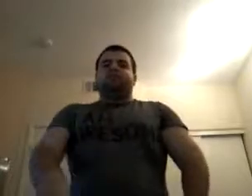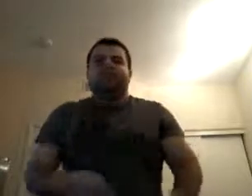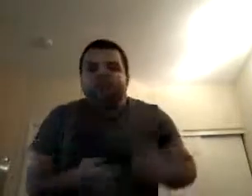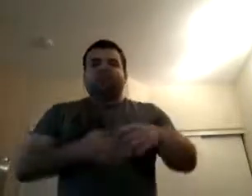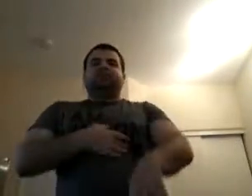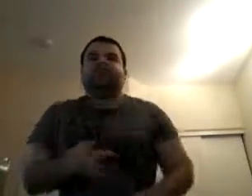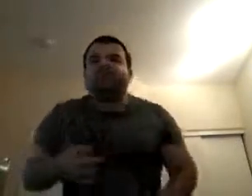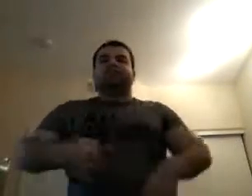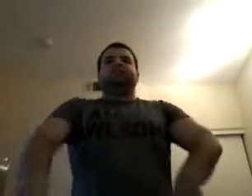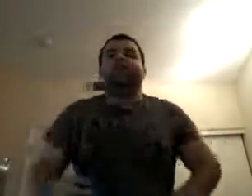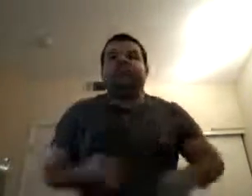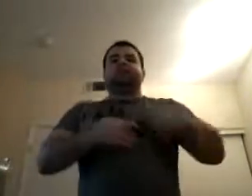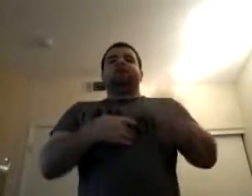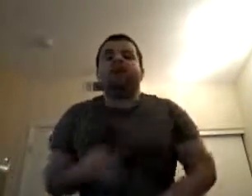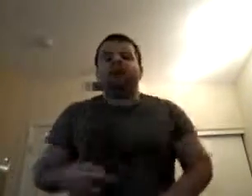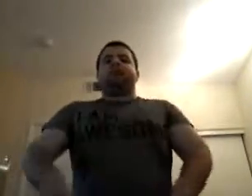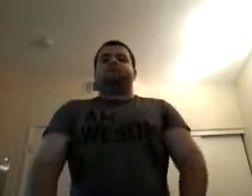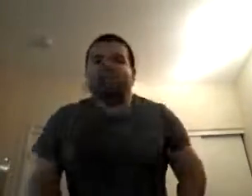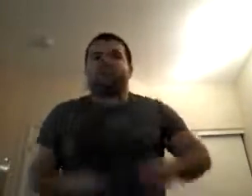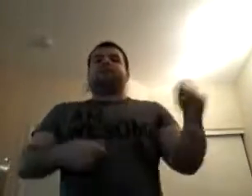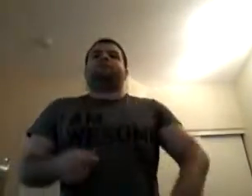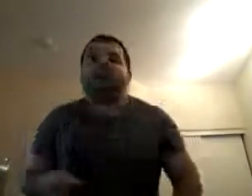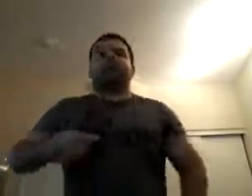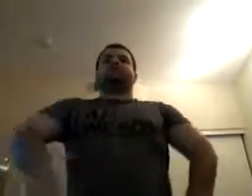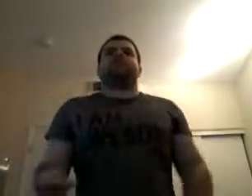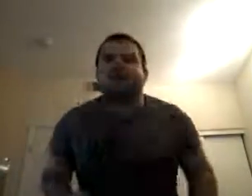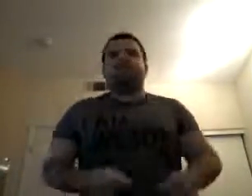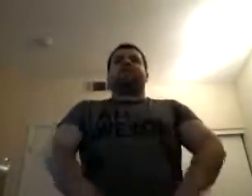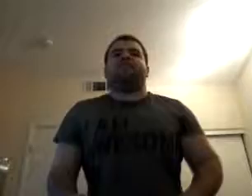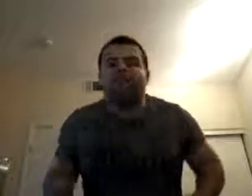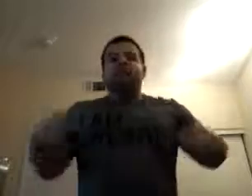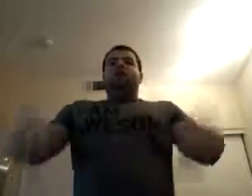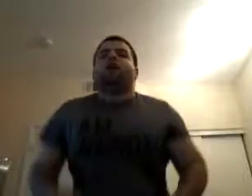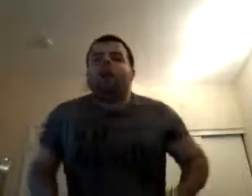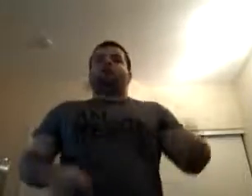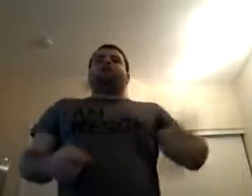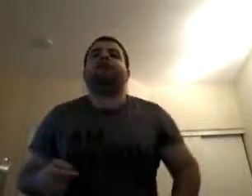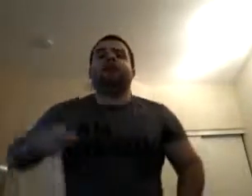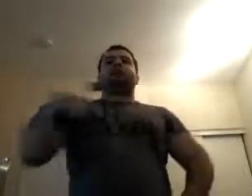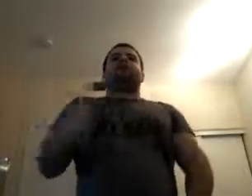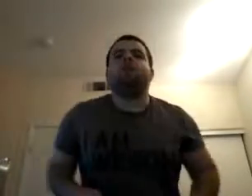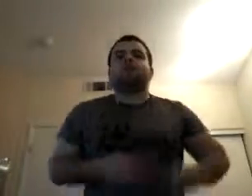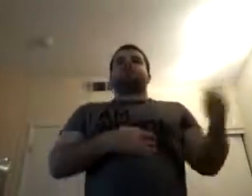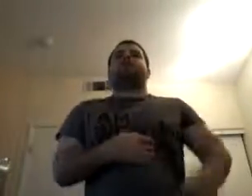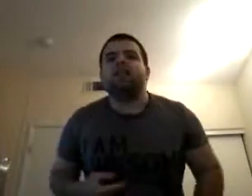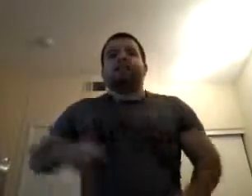You'll find the more I'm ready to see my scar. Now you feel like you're a man.